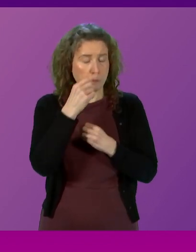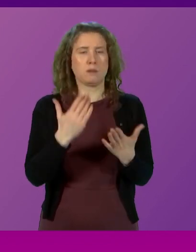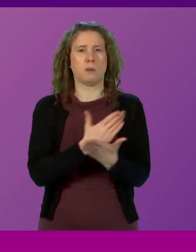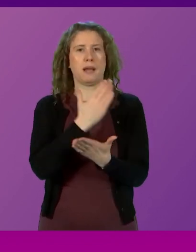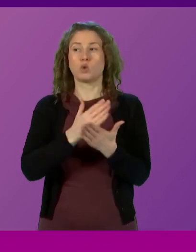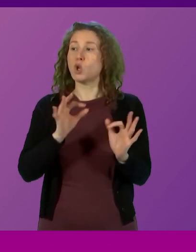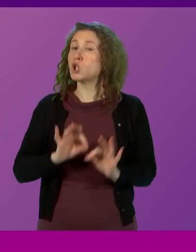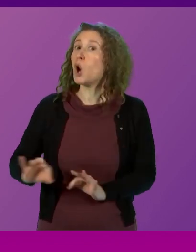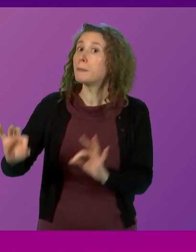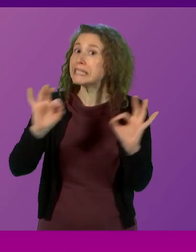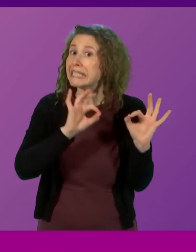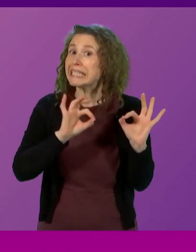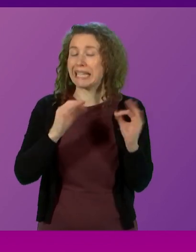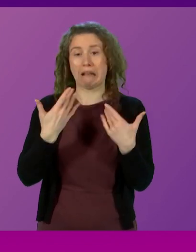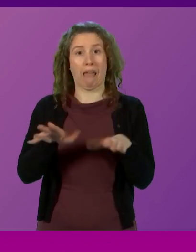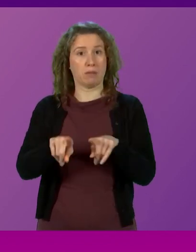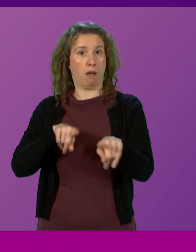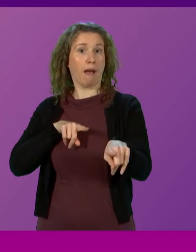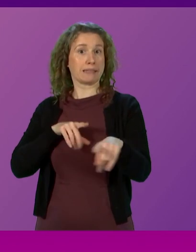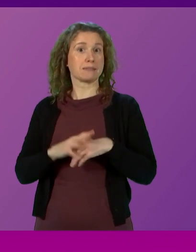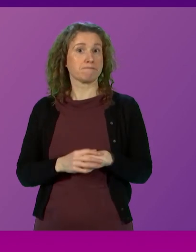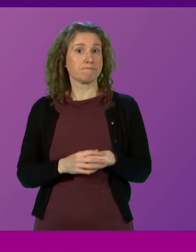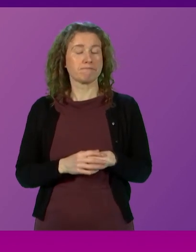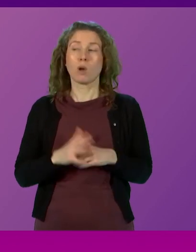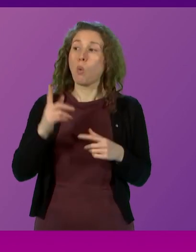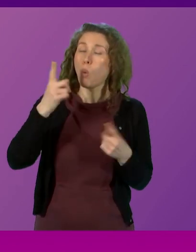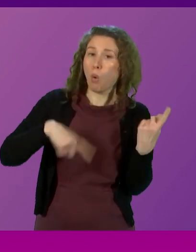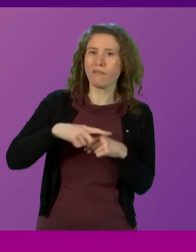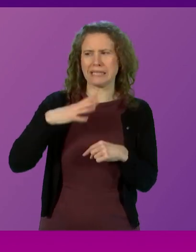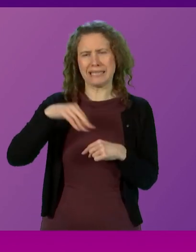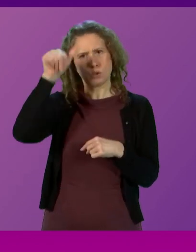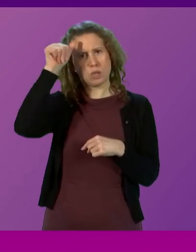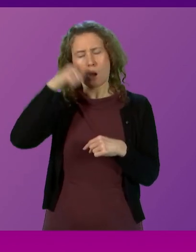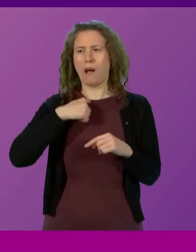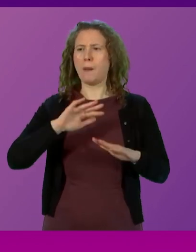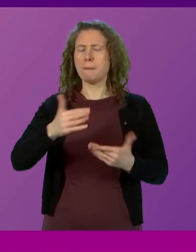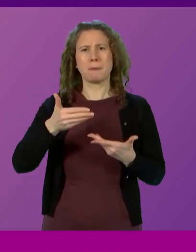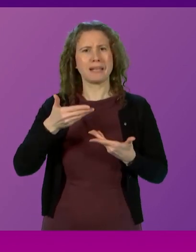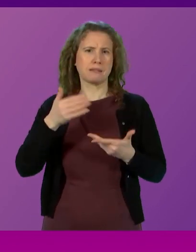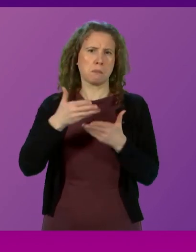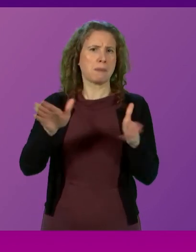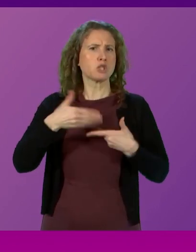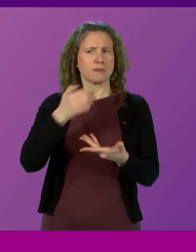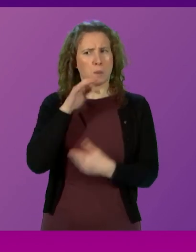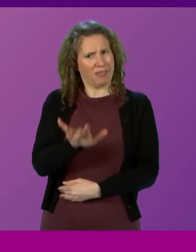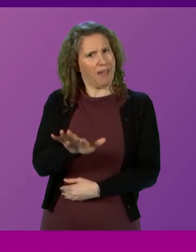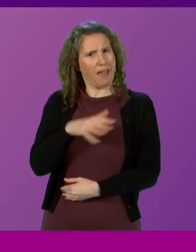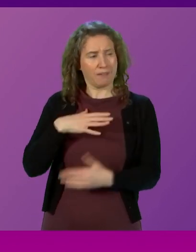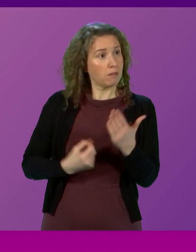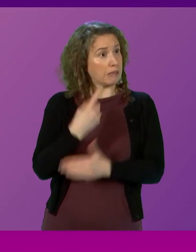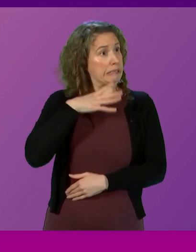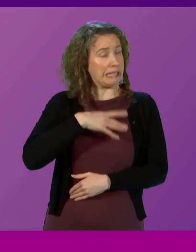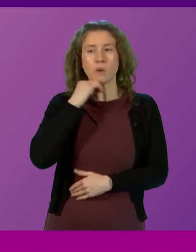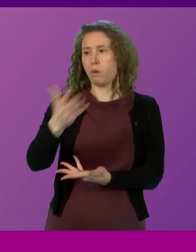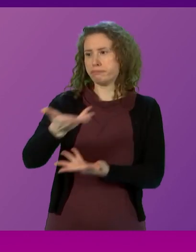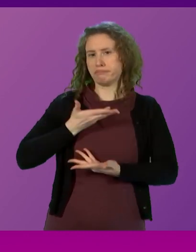that no one is left behind. All of us need to know our public services will be there to meet our needs, and we